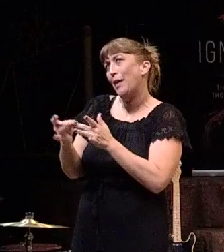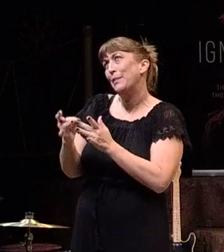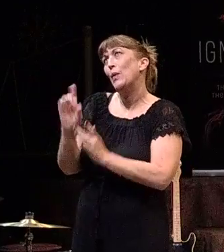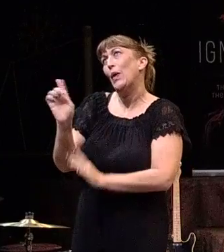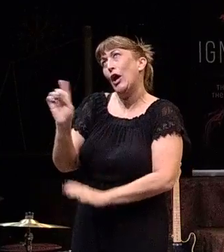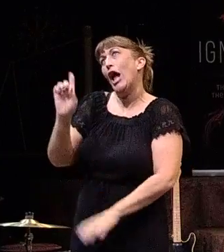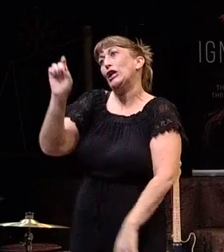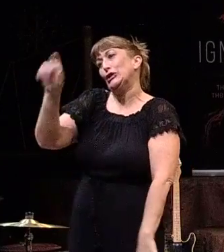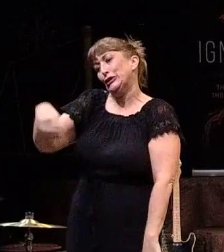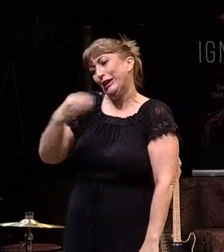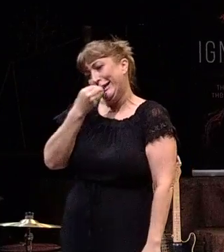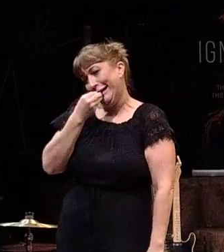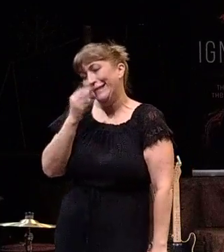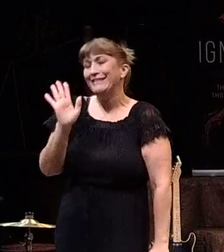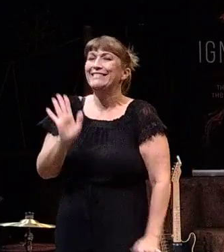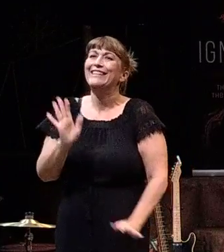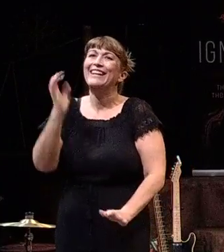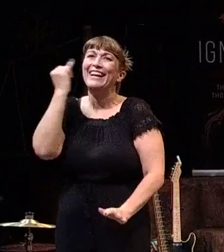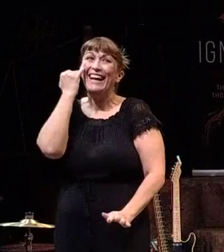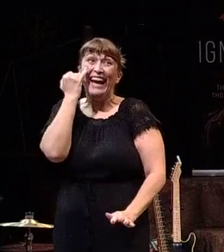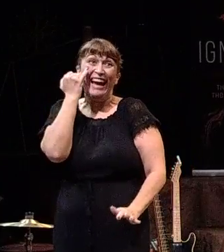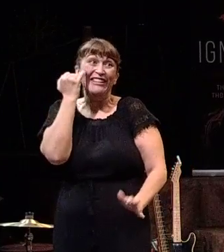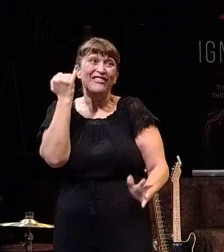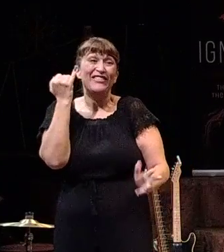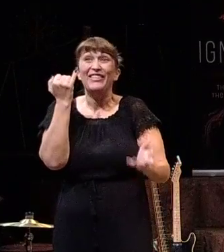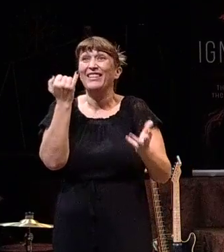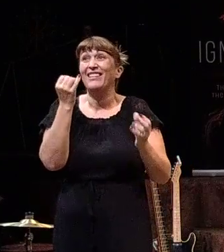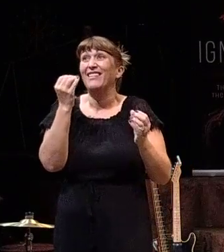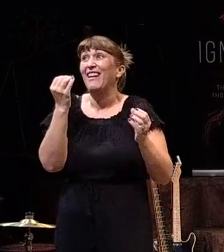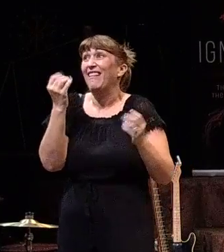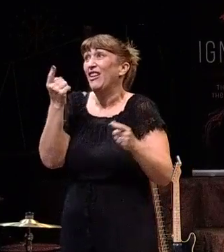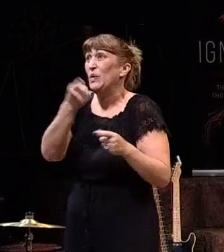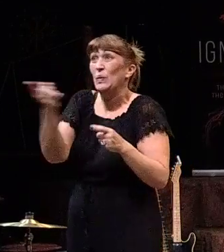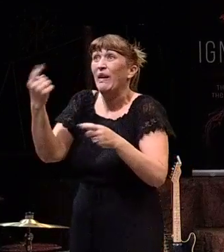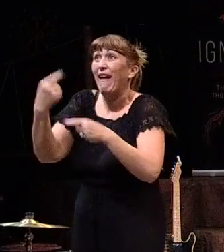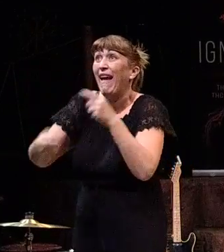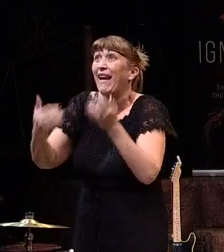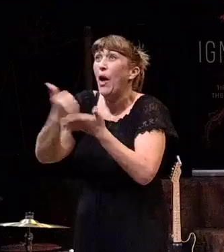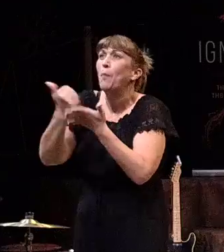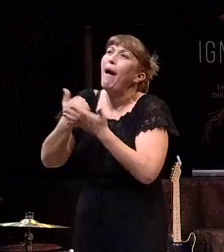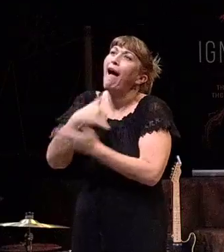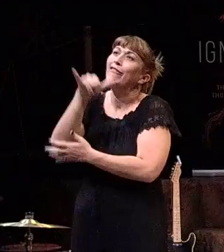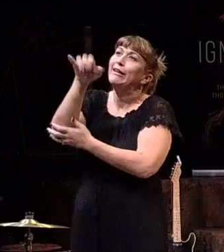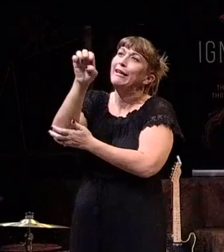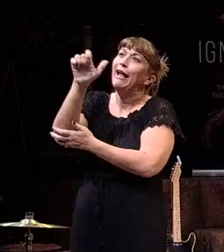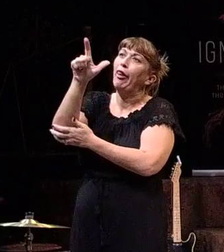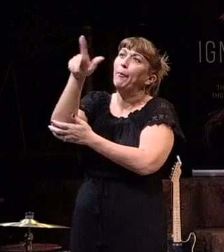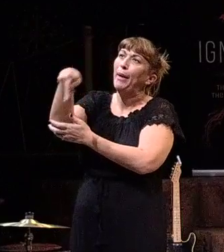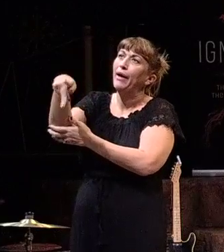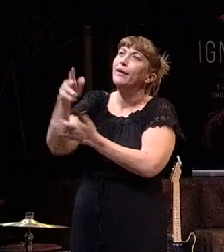be eating and if all else fails, I have Yelp. But it's easier to make choices.